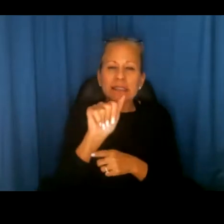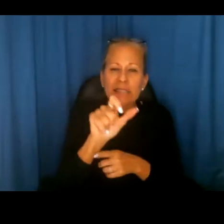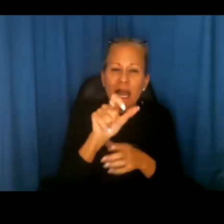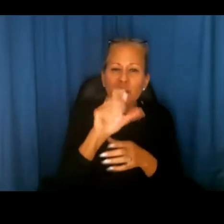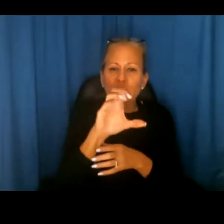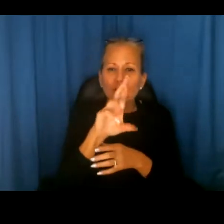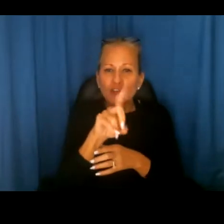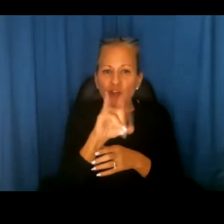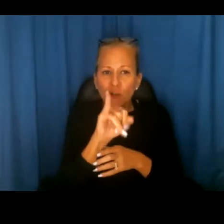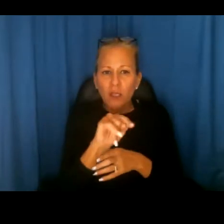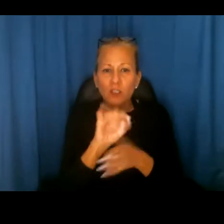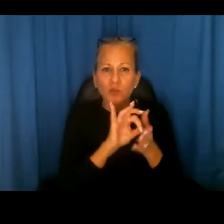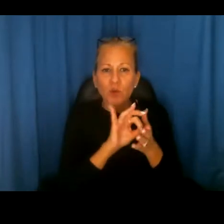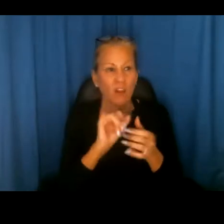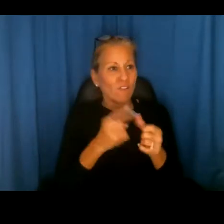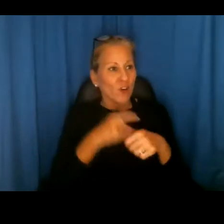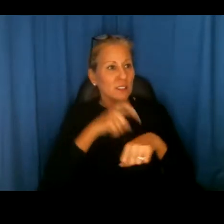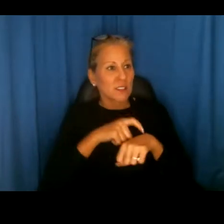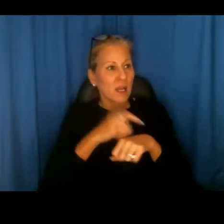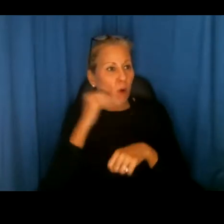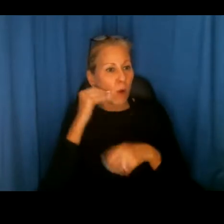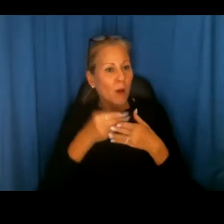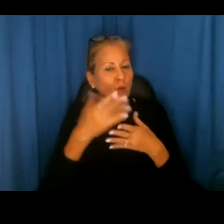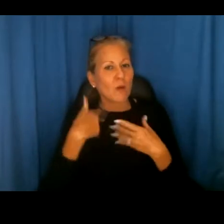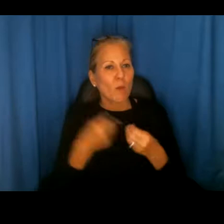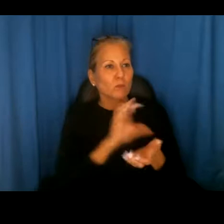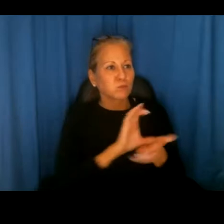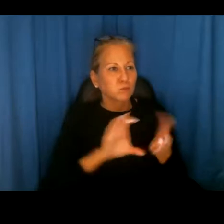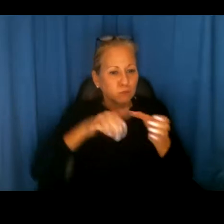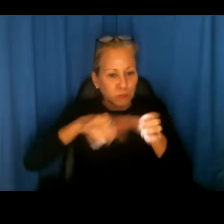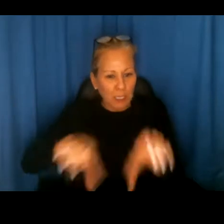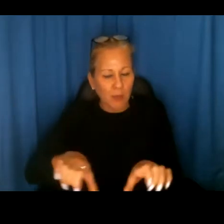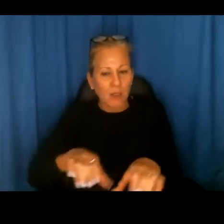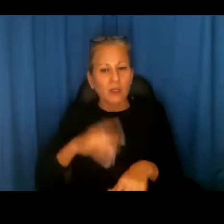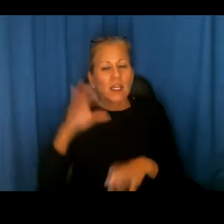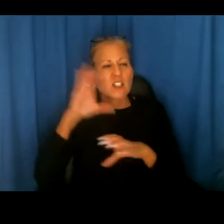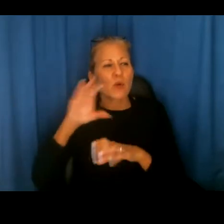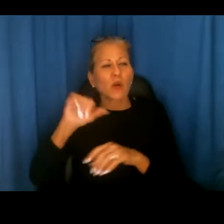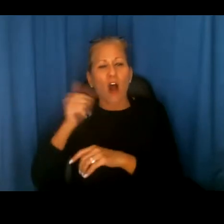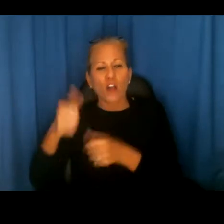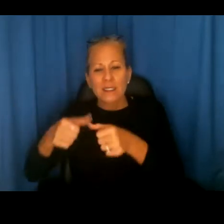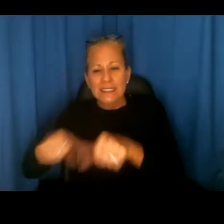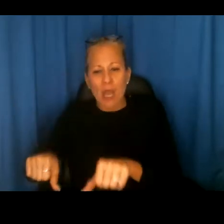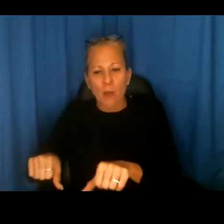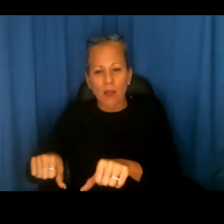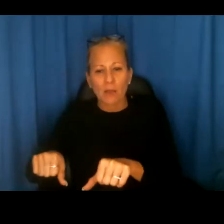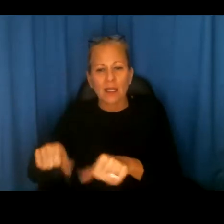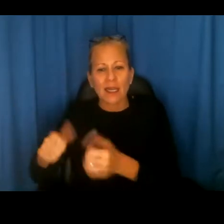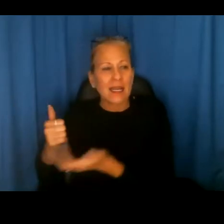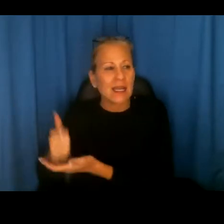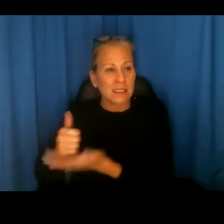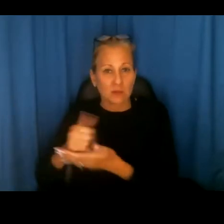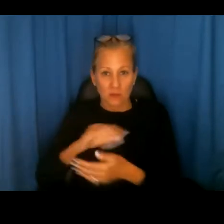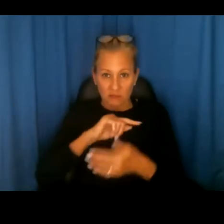first time home buyers. So they would have more for down payments. Uh, we're also exploring other down payment assistance. All of these things are